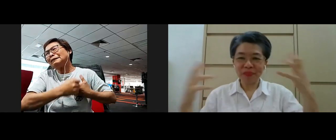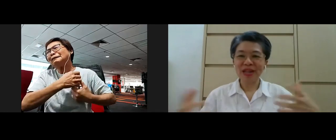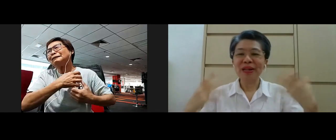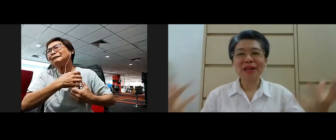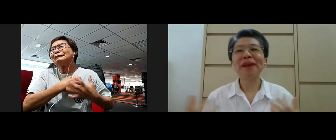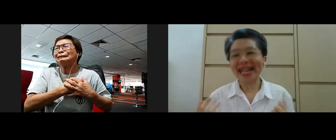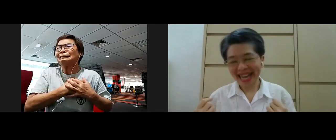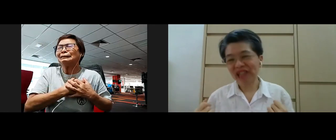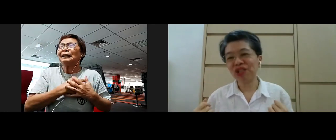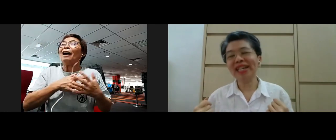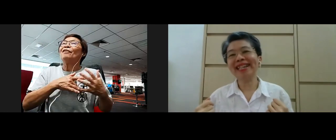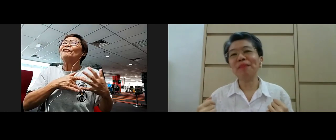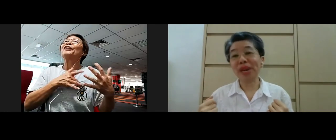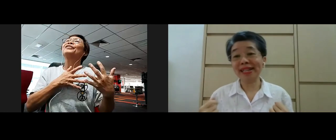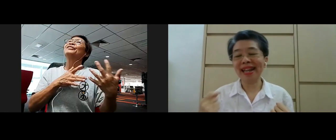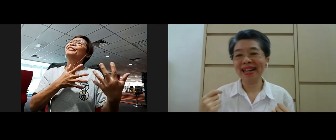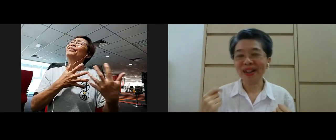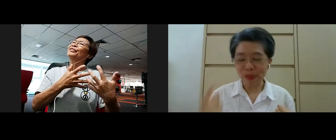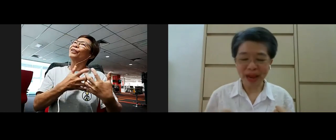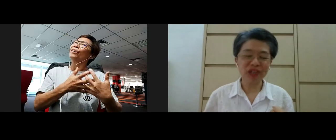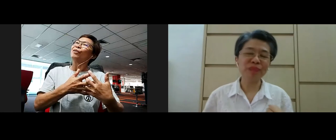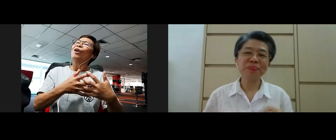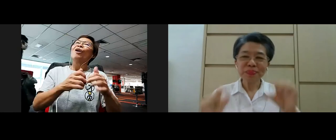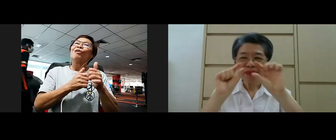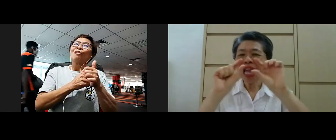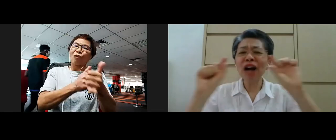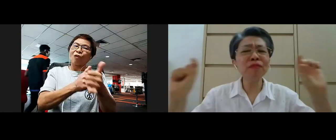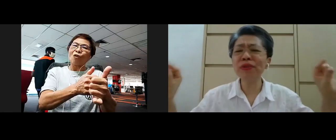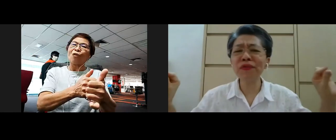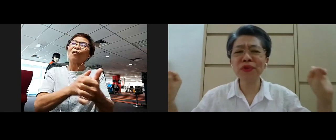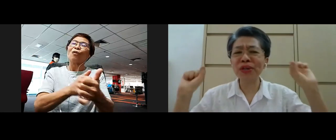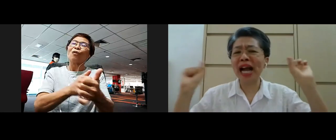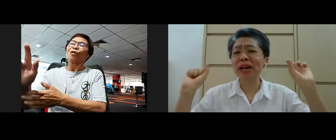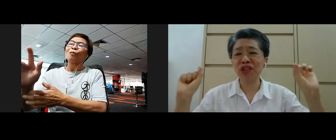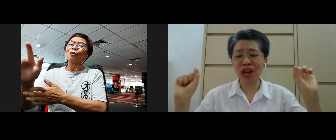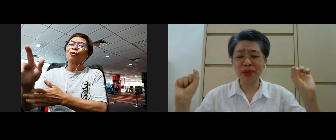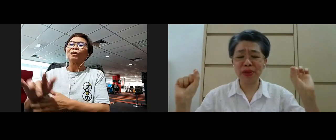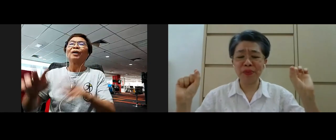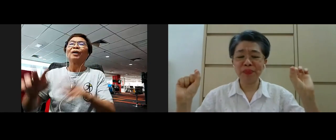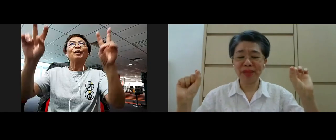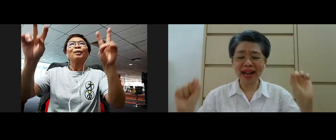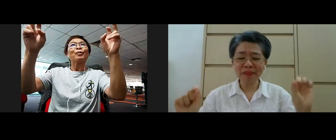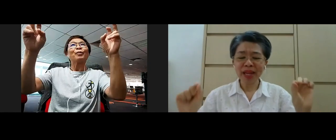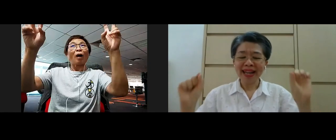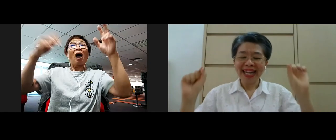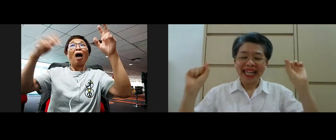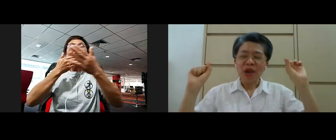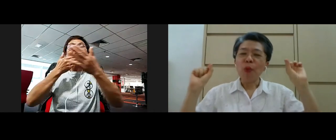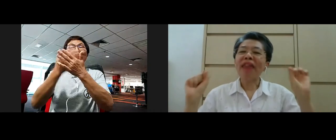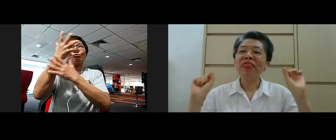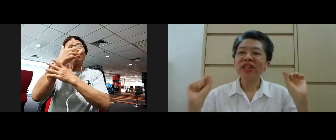cope by actually practicing compassion of a beautiful quote I must share with you yeah